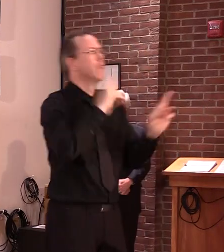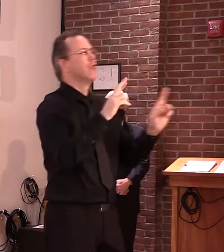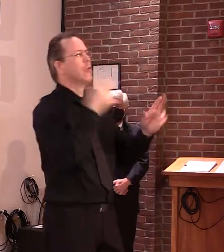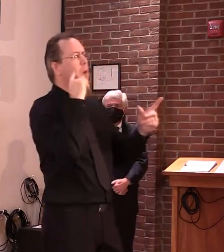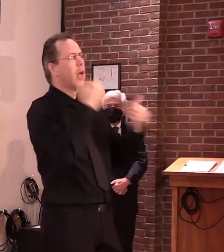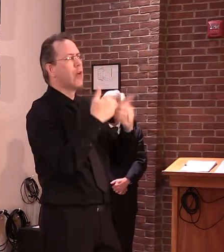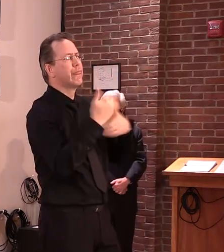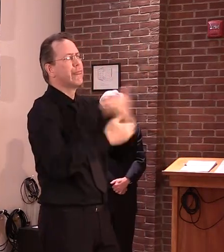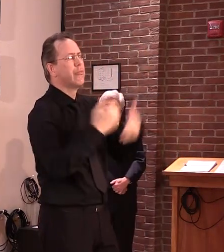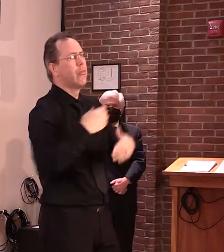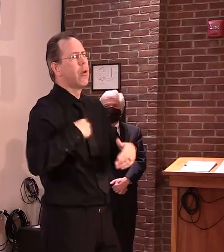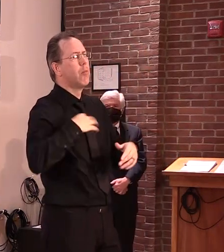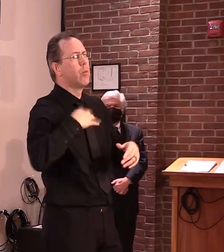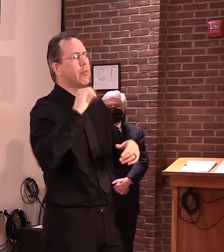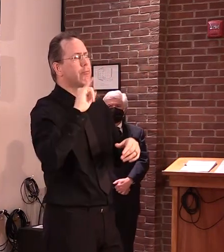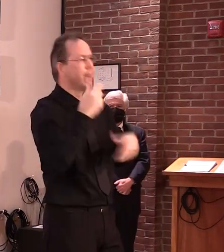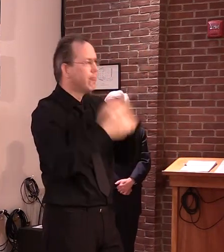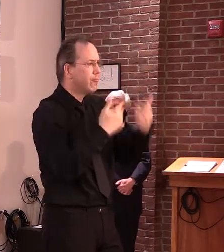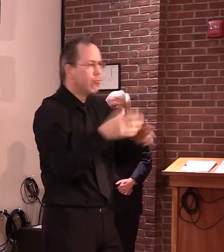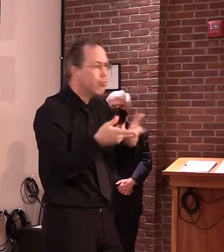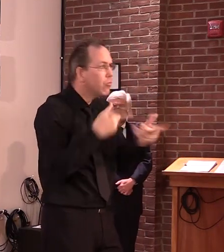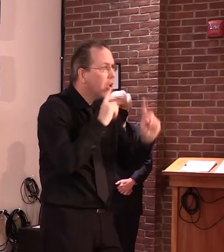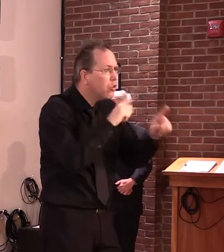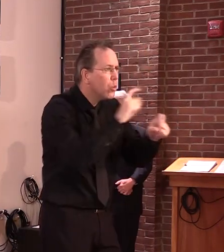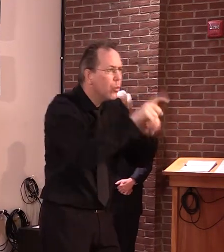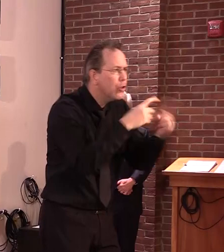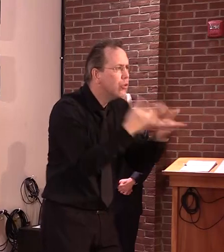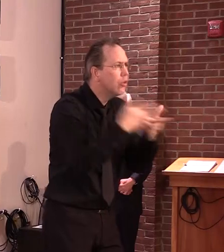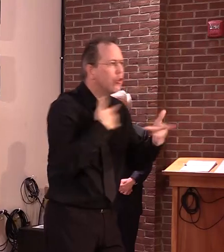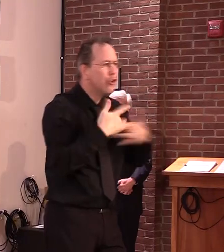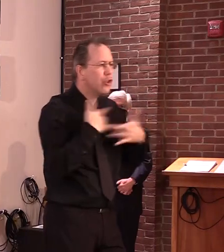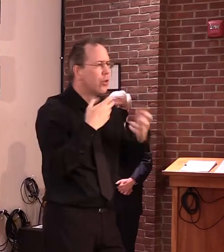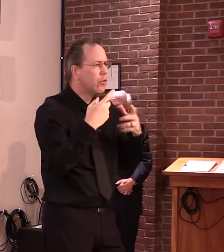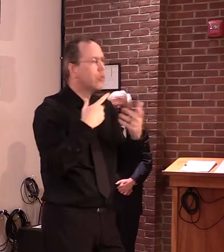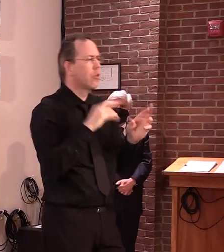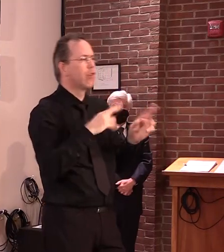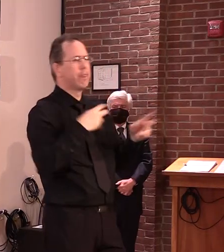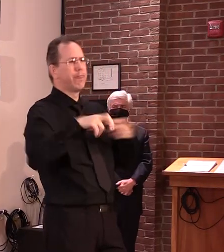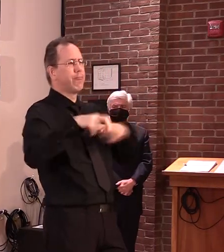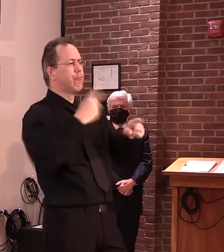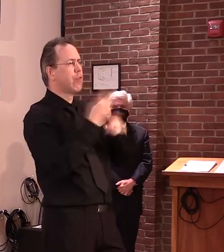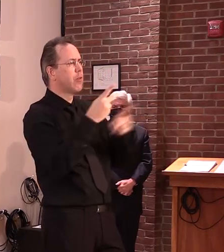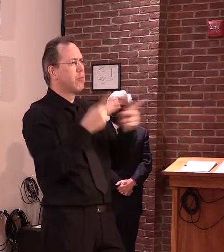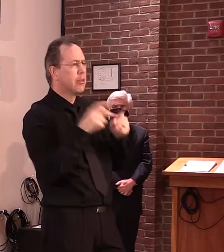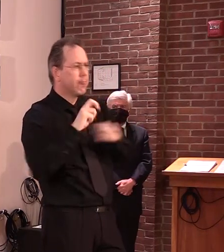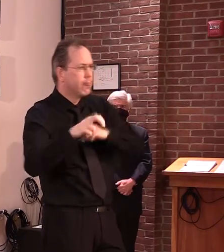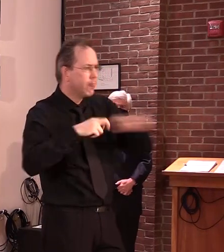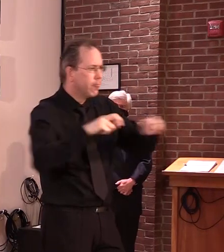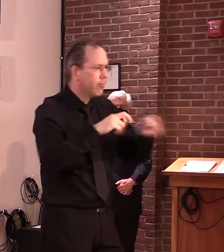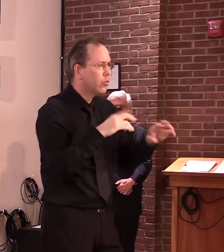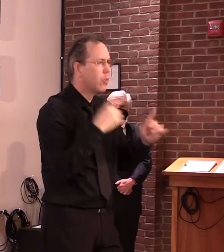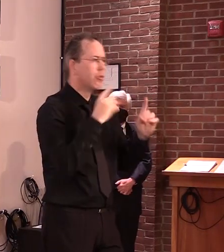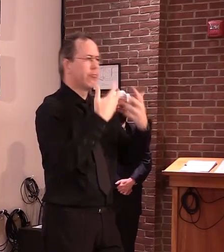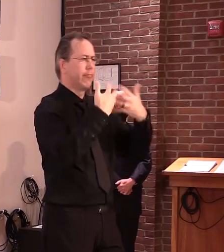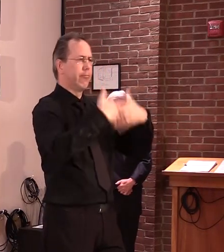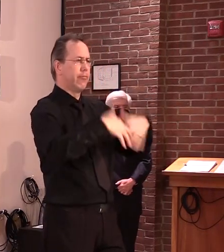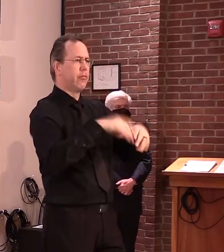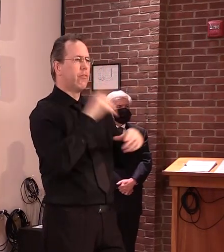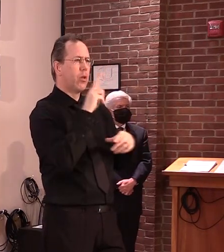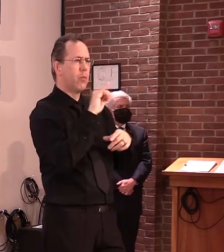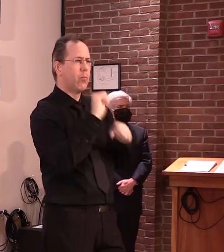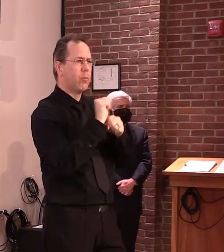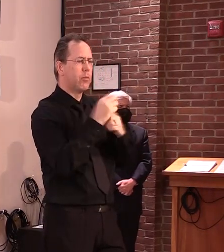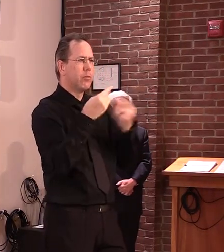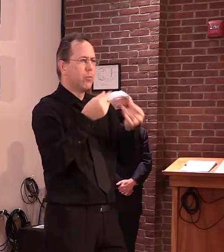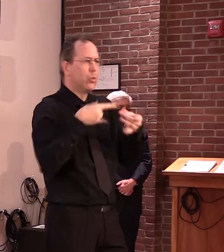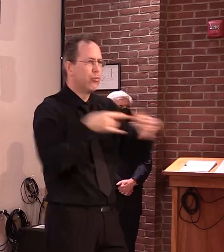more time, but first things first, getting money in the hands of Vermonters that we are entitled and we should provide for